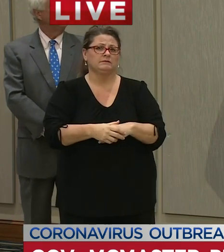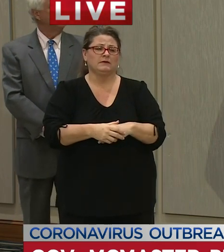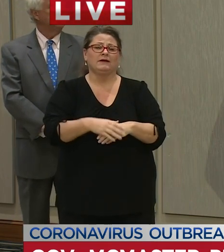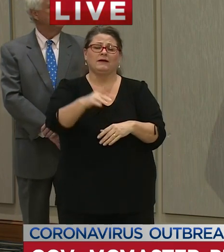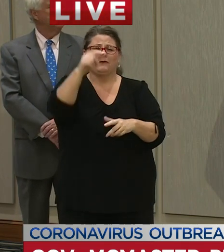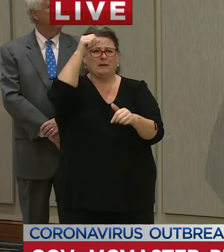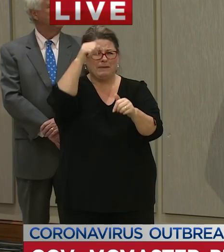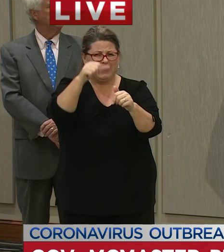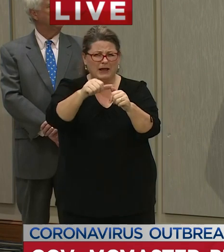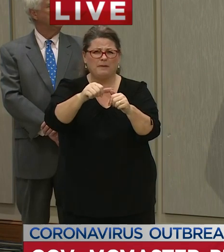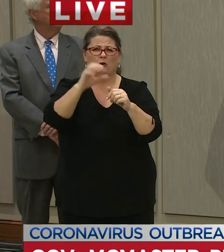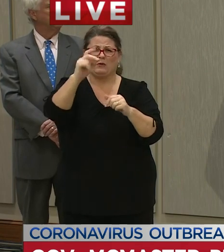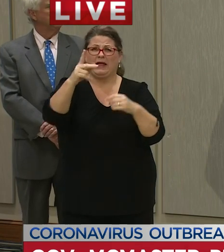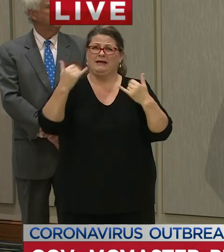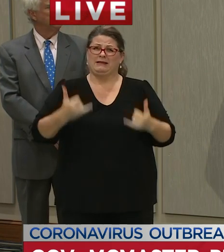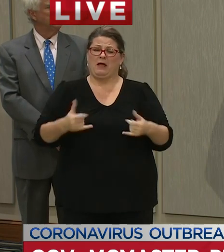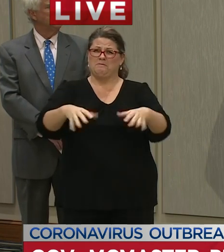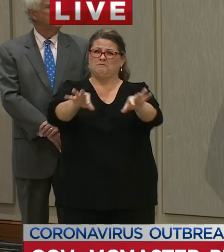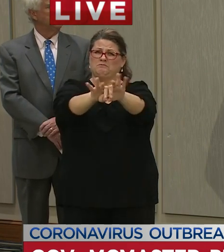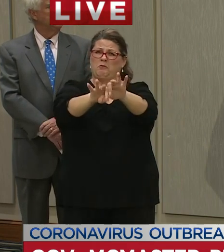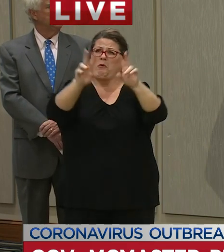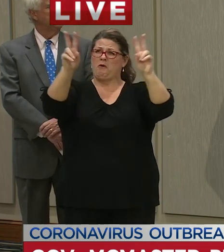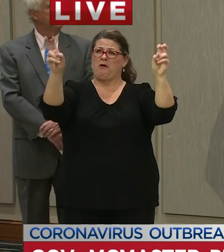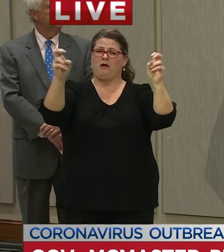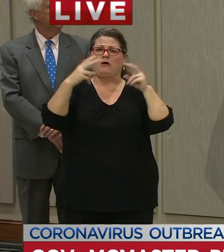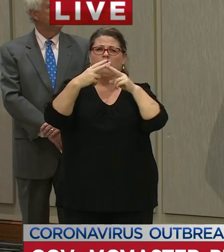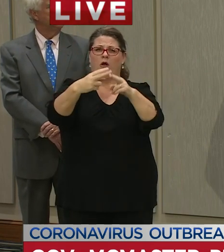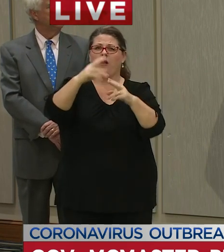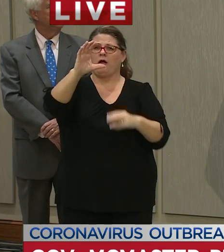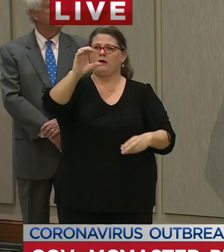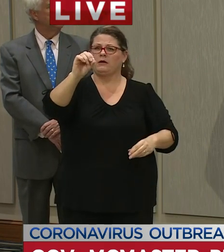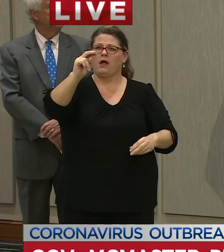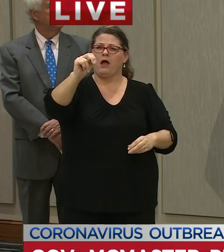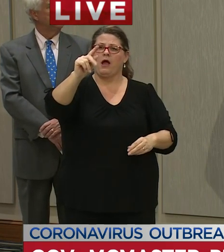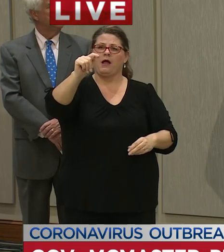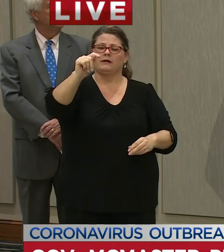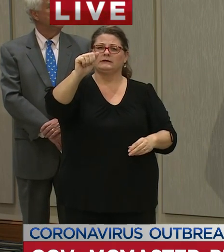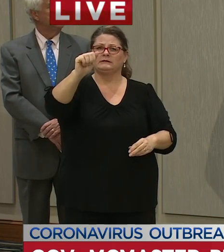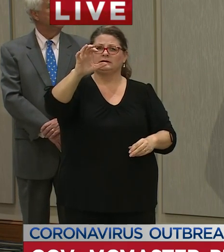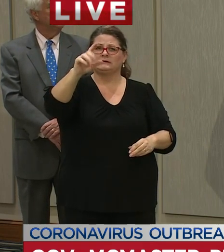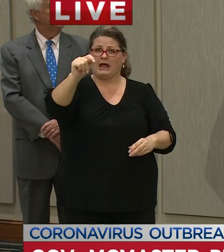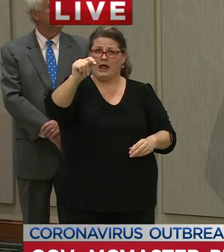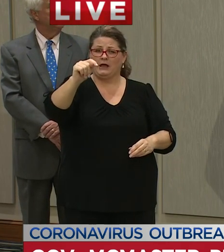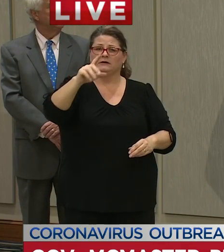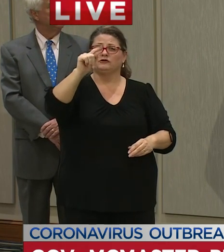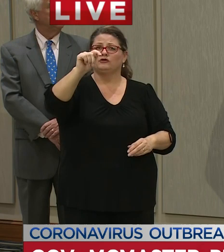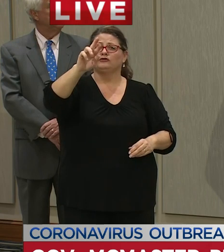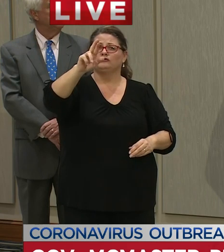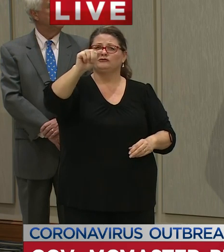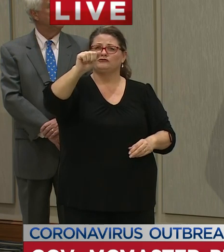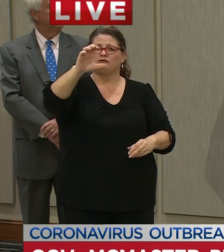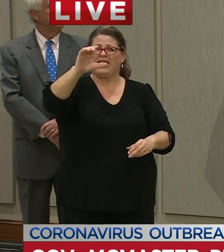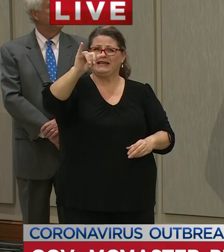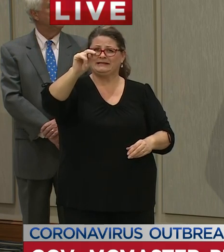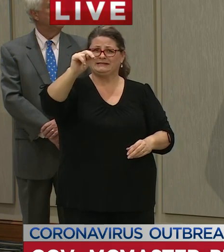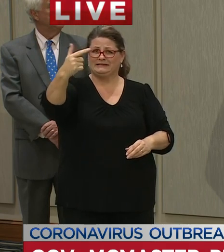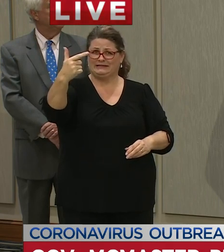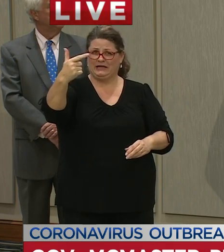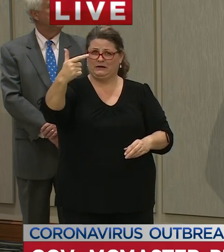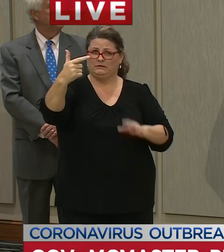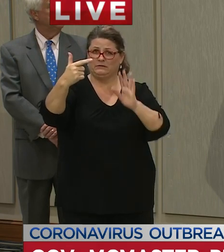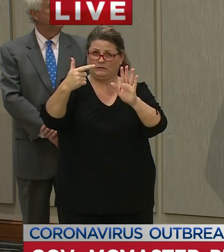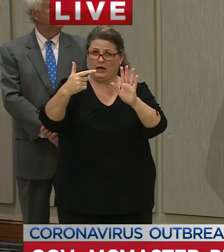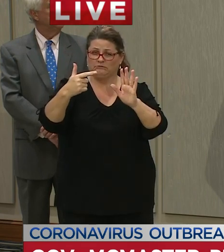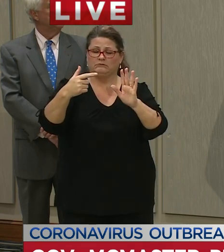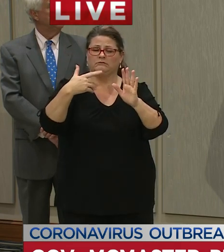tracing is essential at this stage we now know what the disease looks like we know its capacity